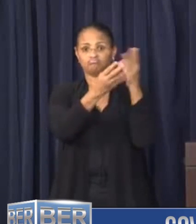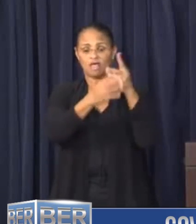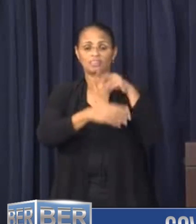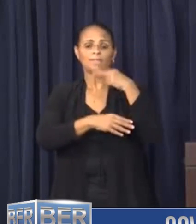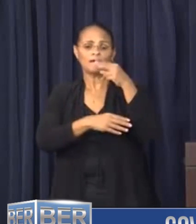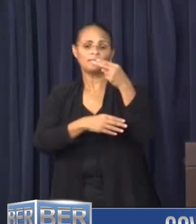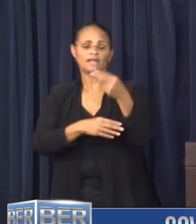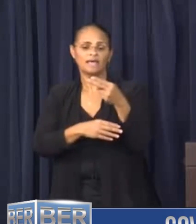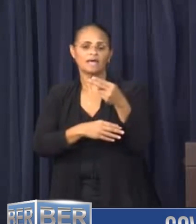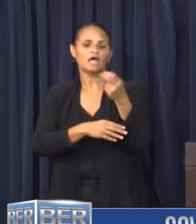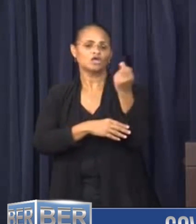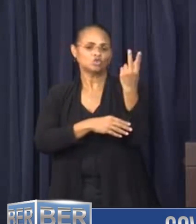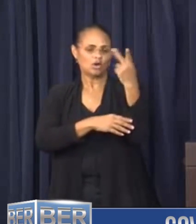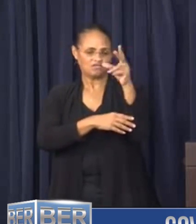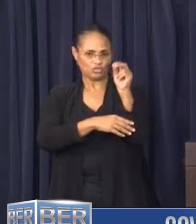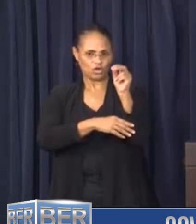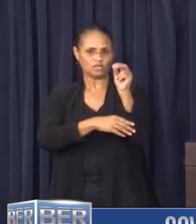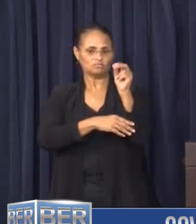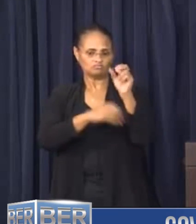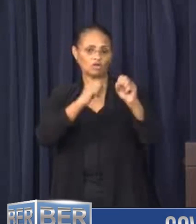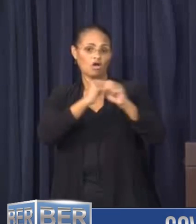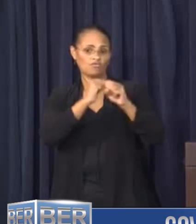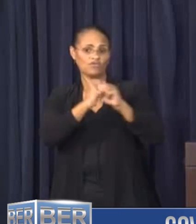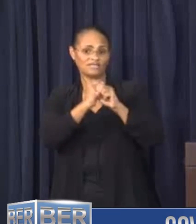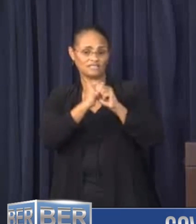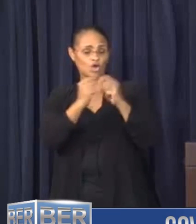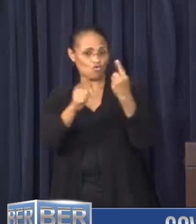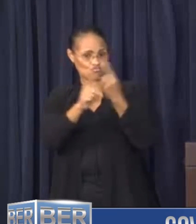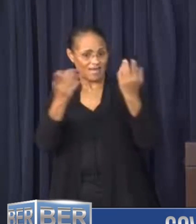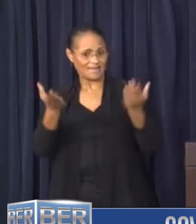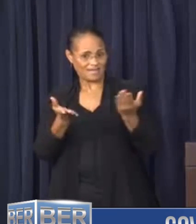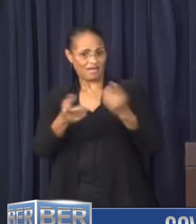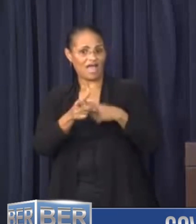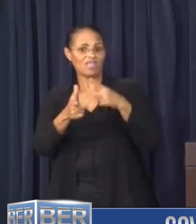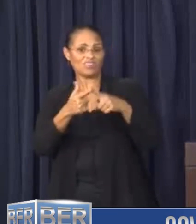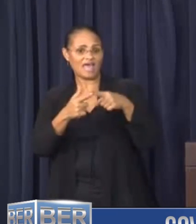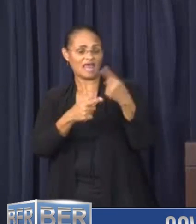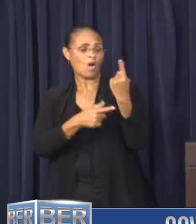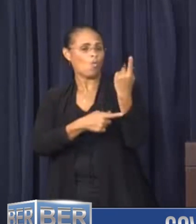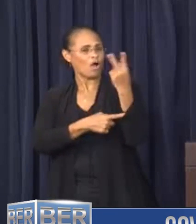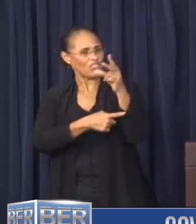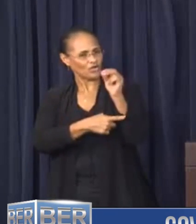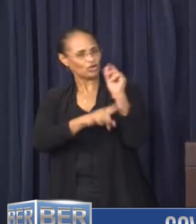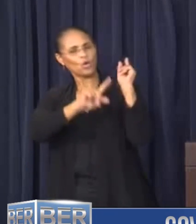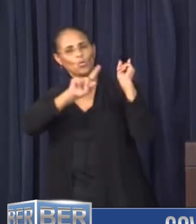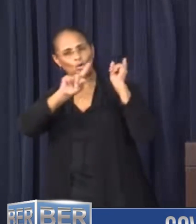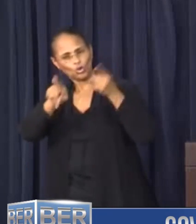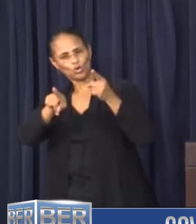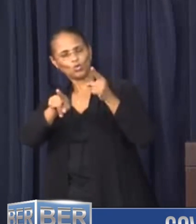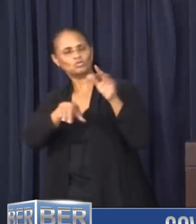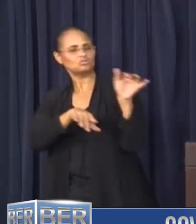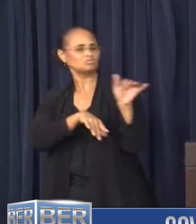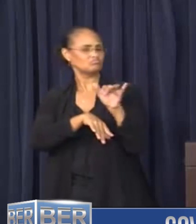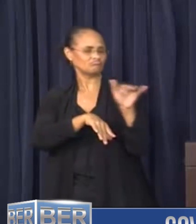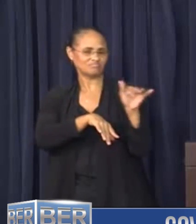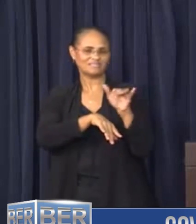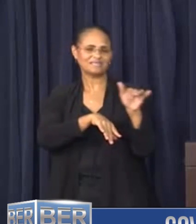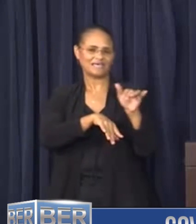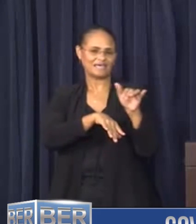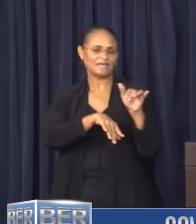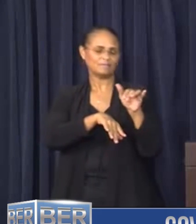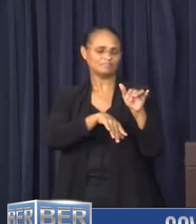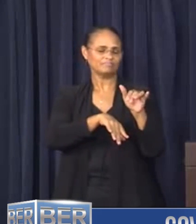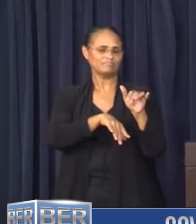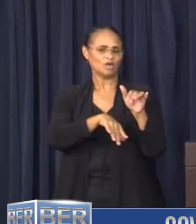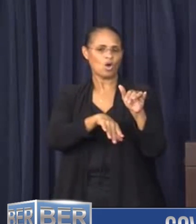public in our 12.30 press conference right here, and then at 1.30 we will go and make a similar, read a similar